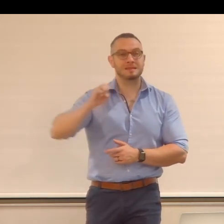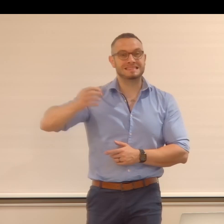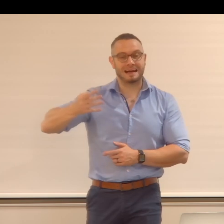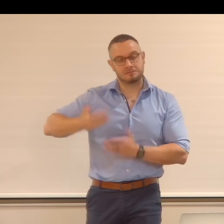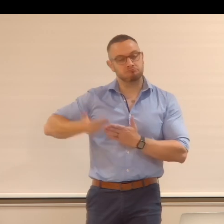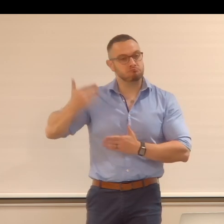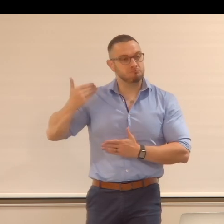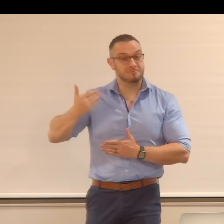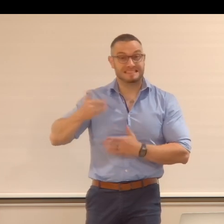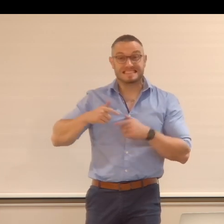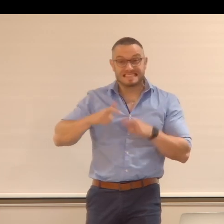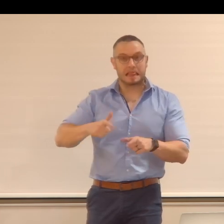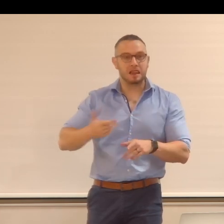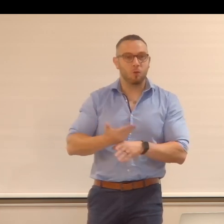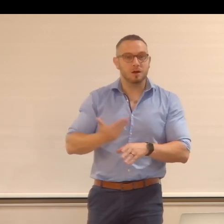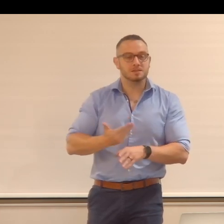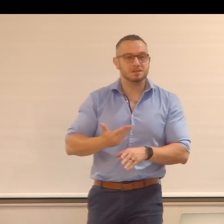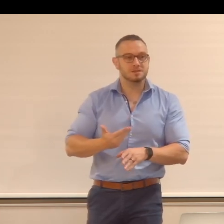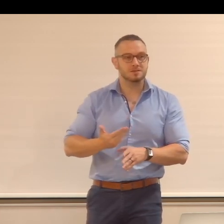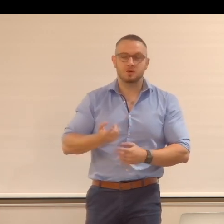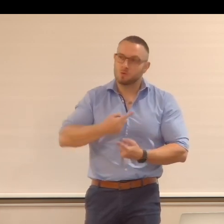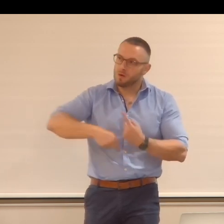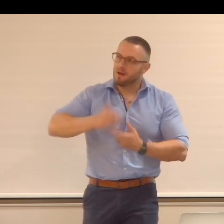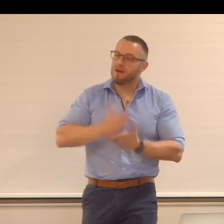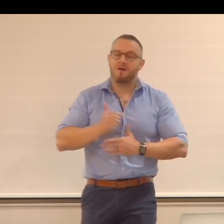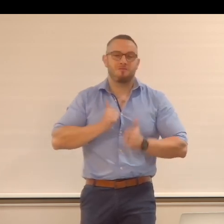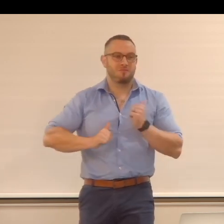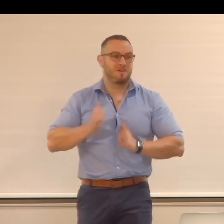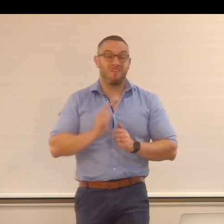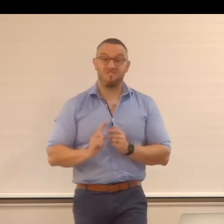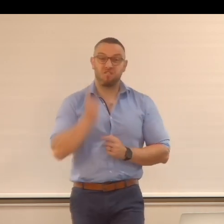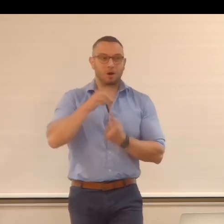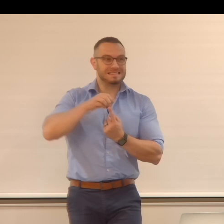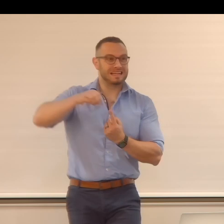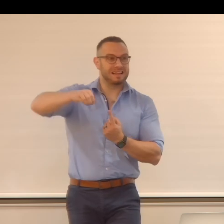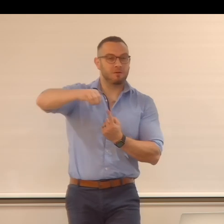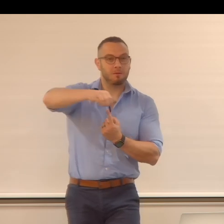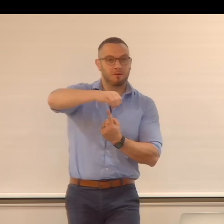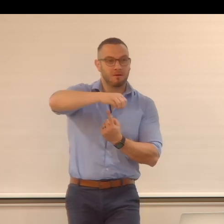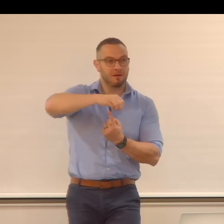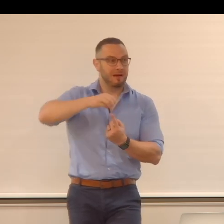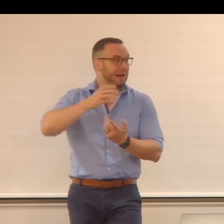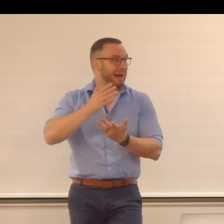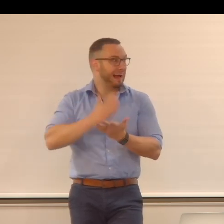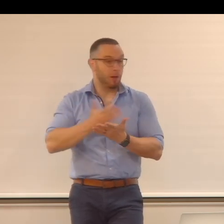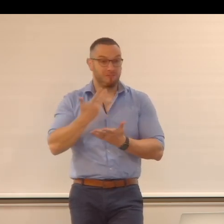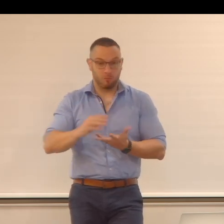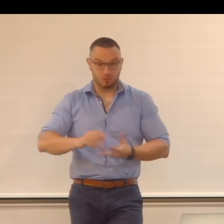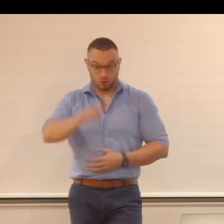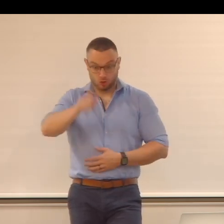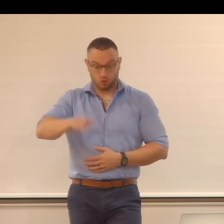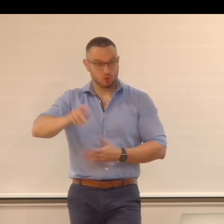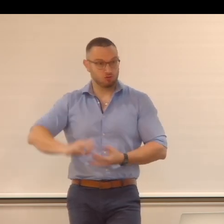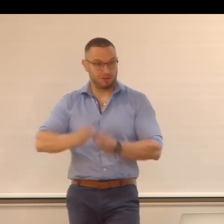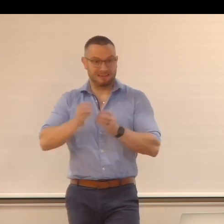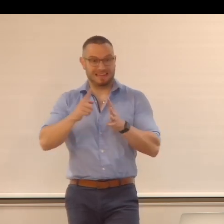It still works. So we're very proud of that. First satellite built entirely or almost by the students at